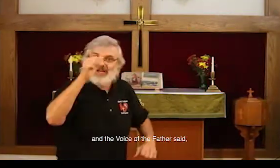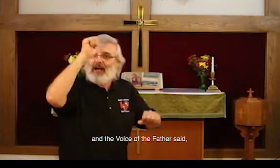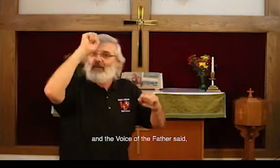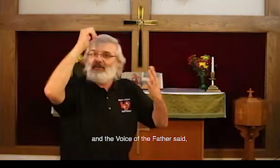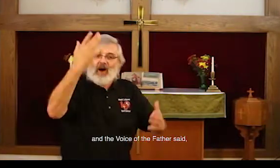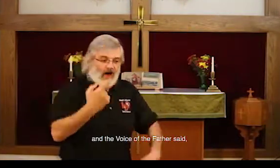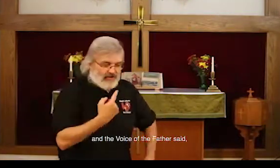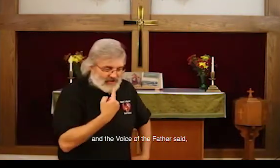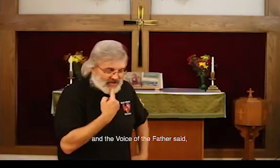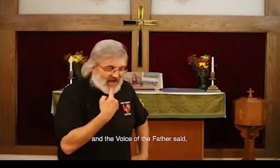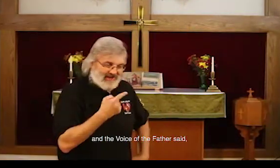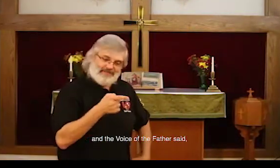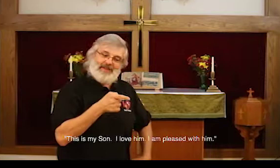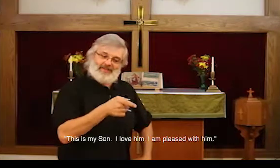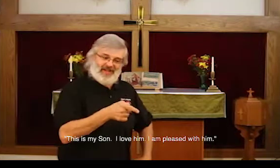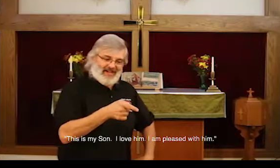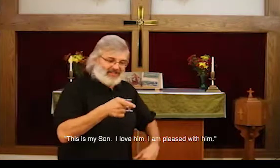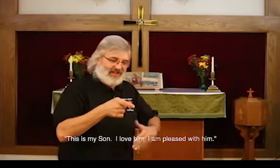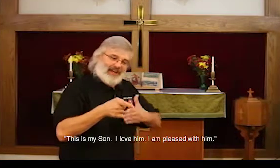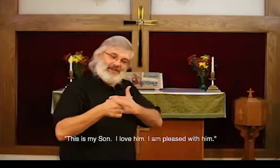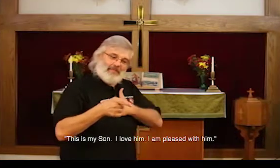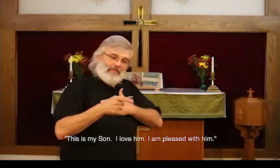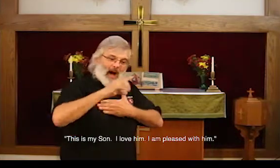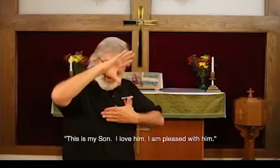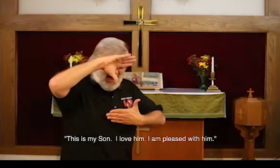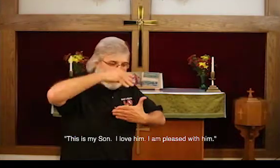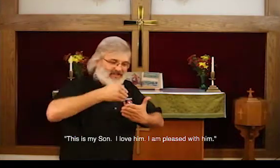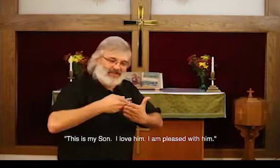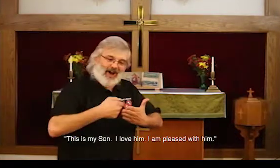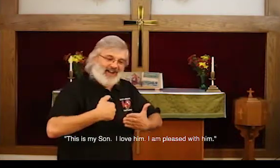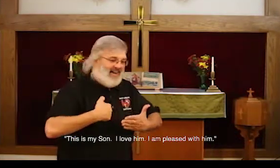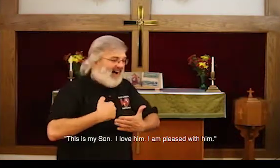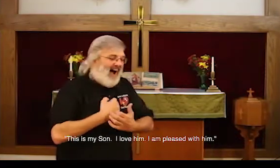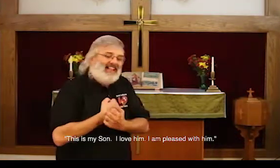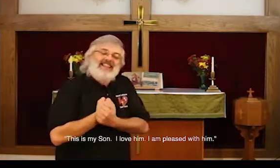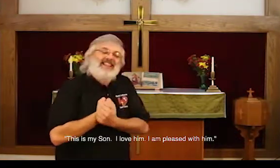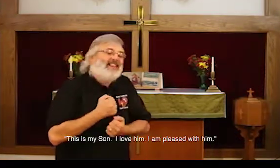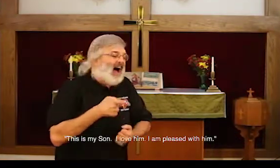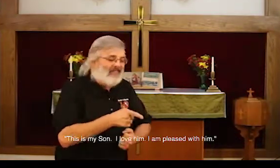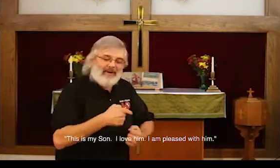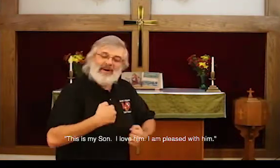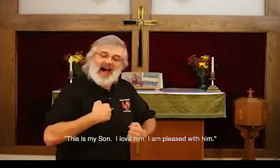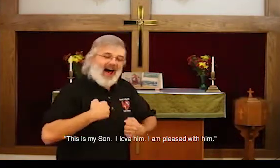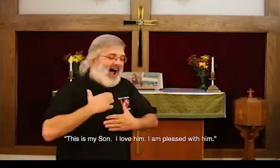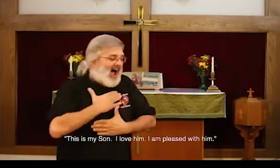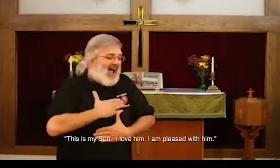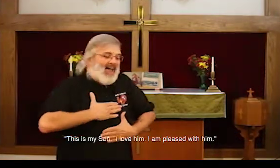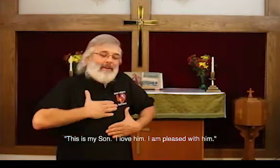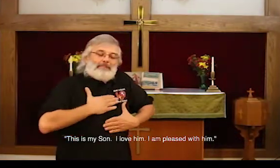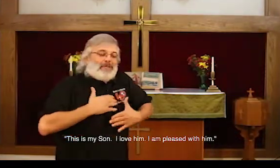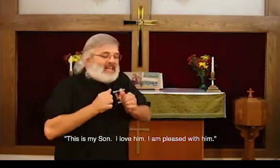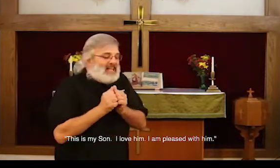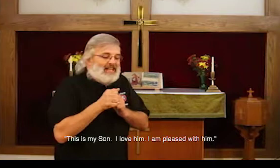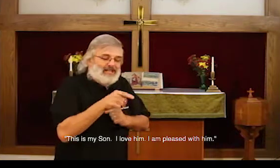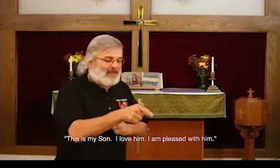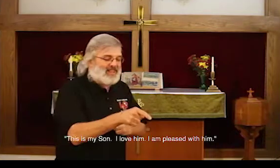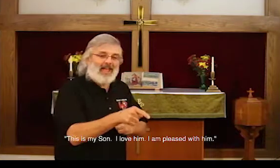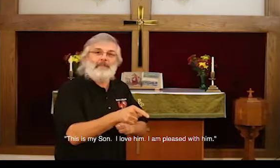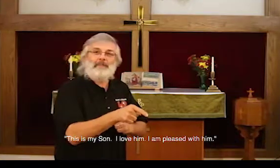of the father said, this is my son, I love him, I am pleased with him,